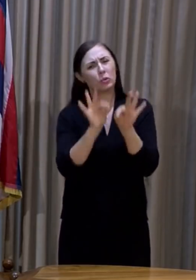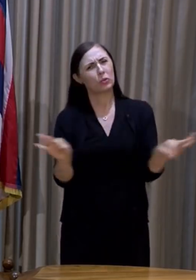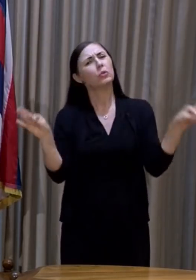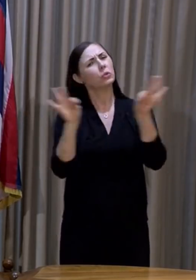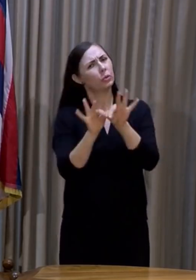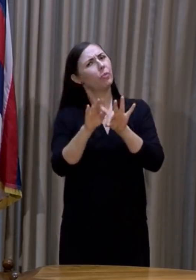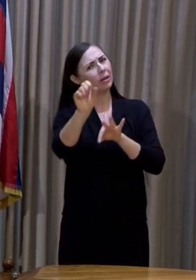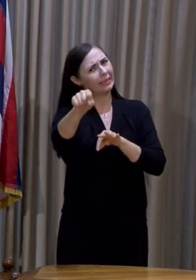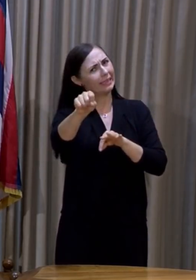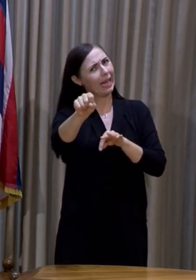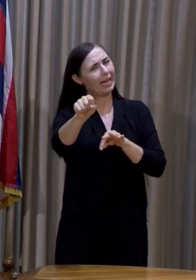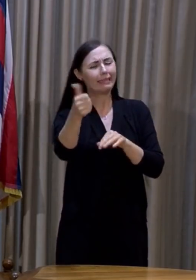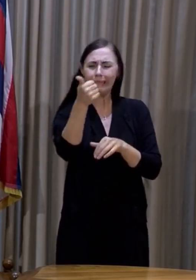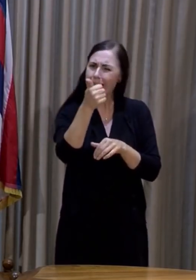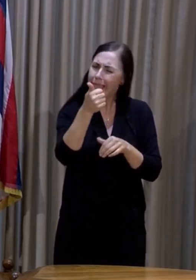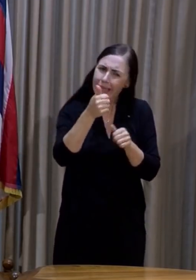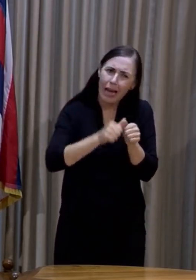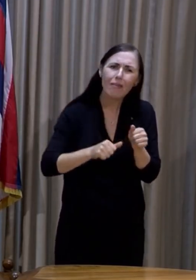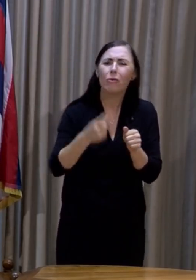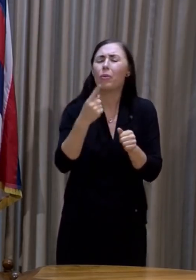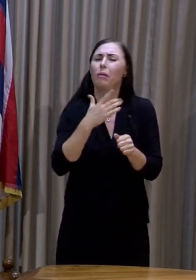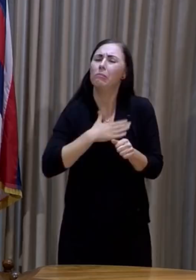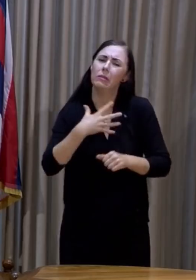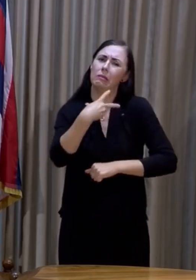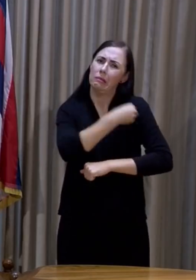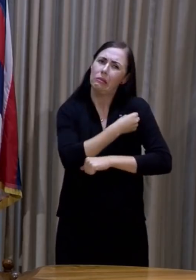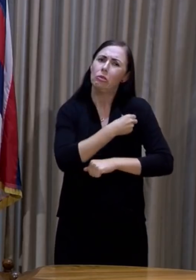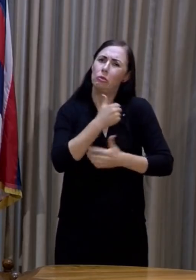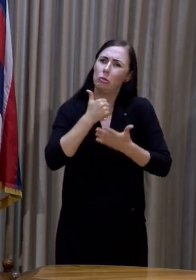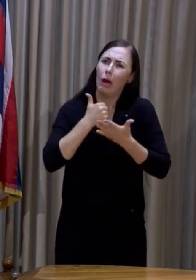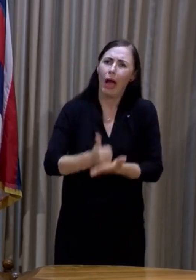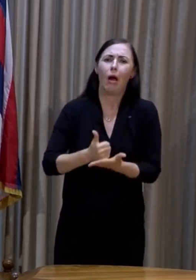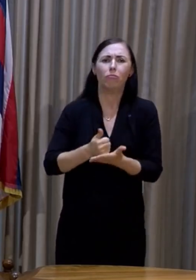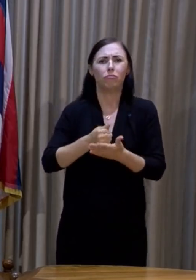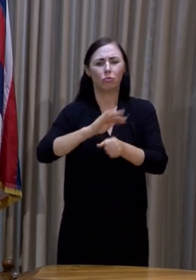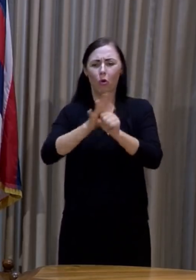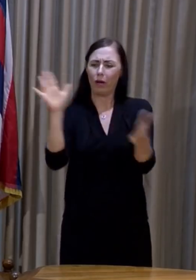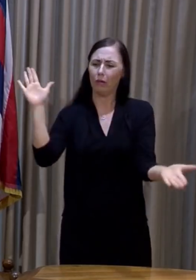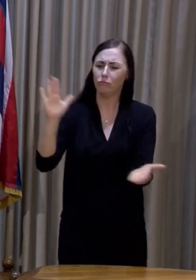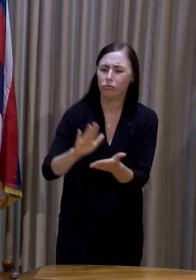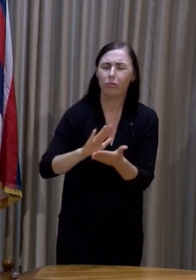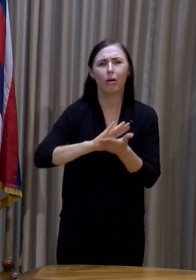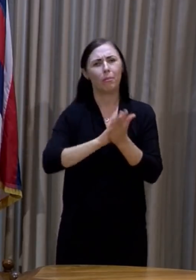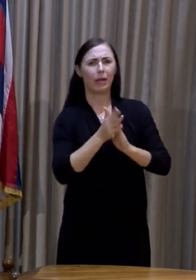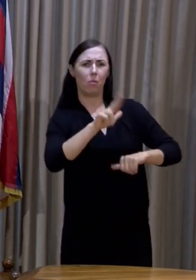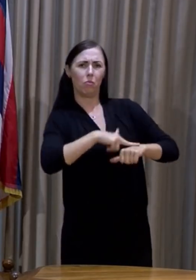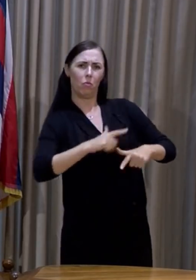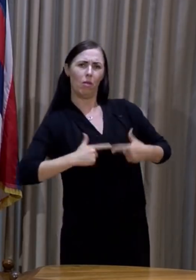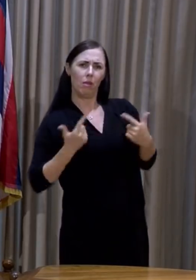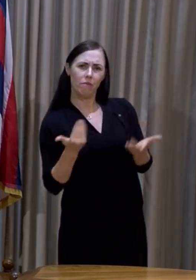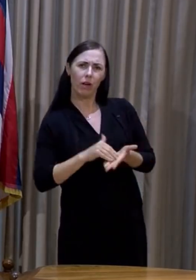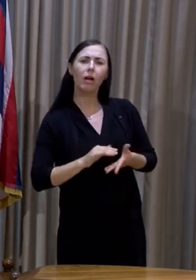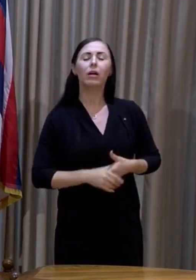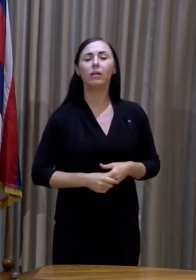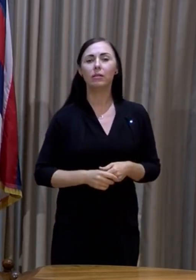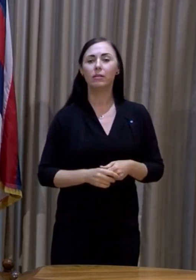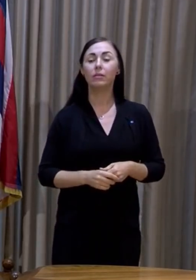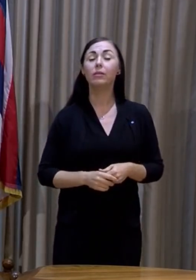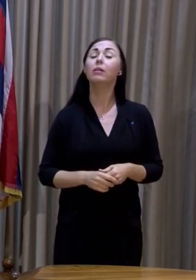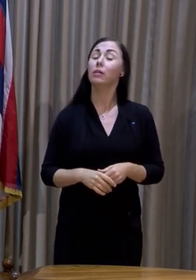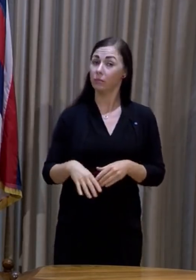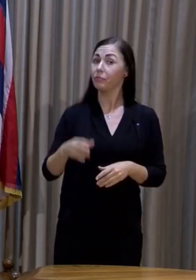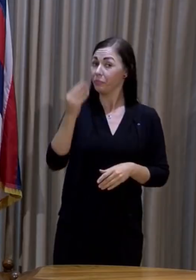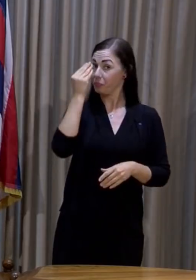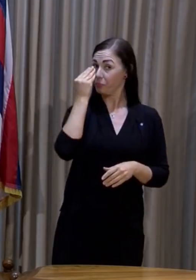thing that anyone can do to help us get back to normal. I would like to note that Pfizer